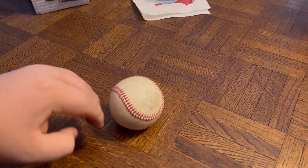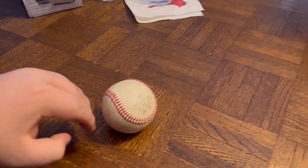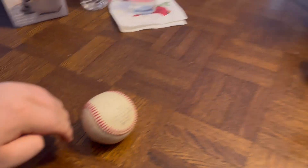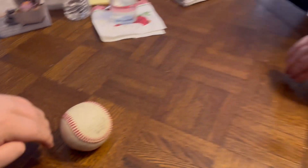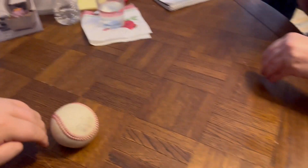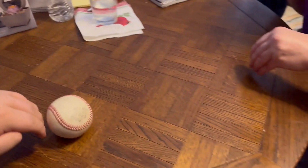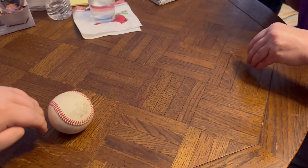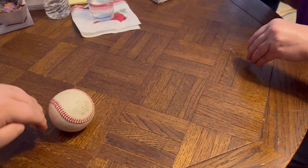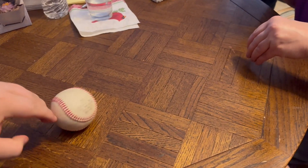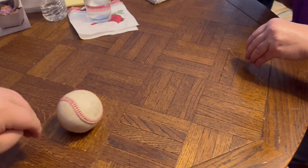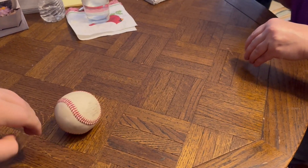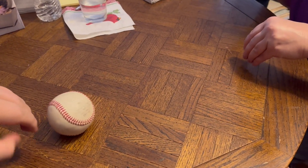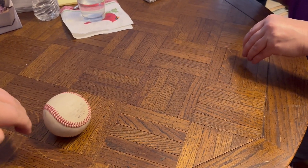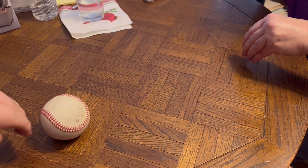Judy here we go Judy